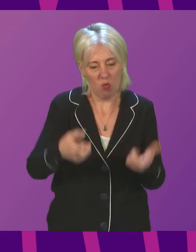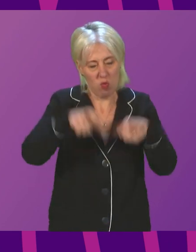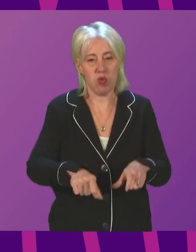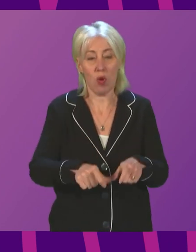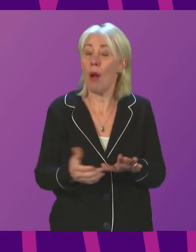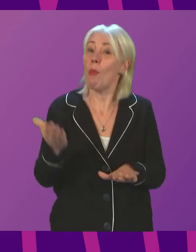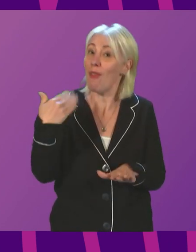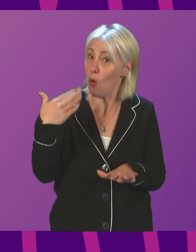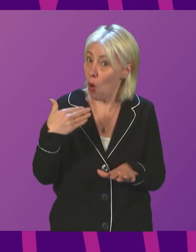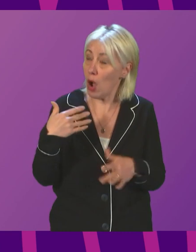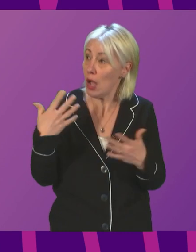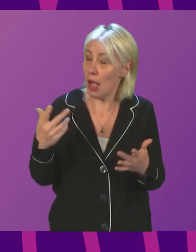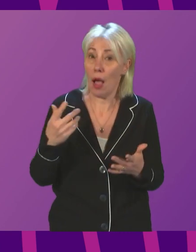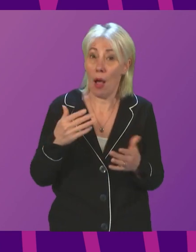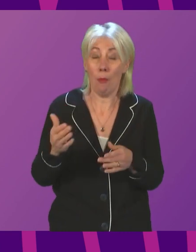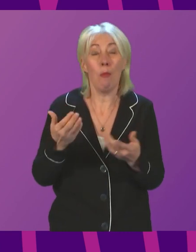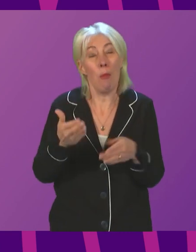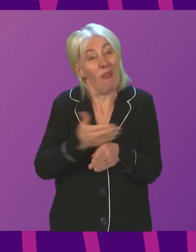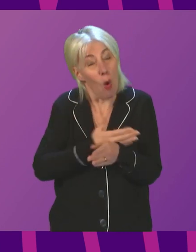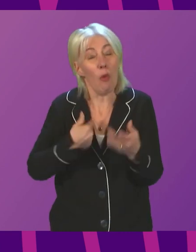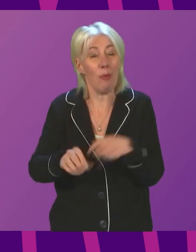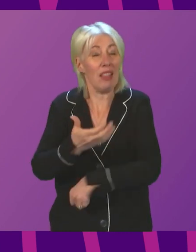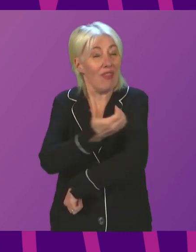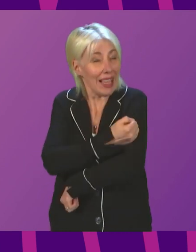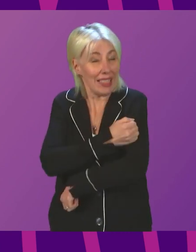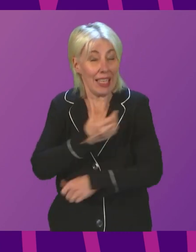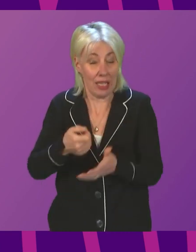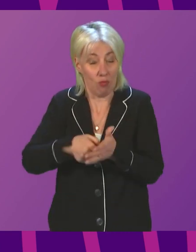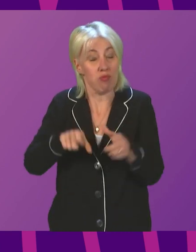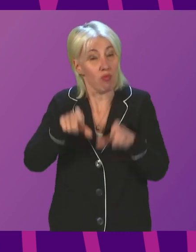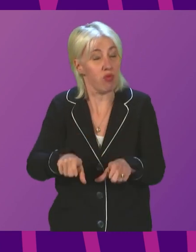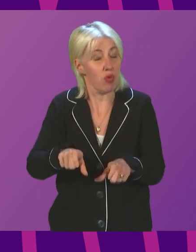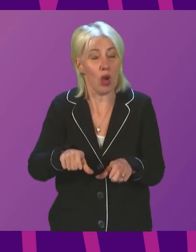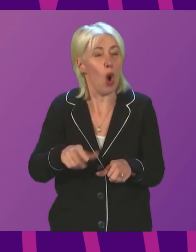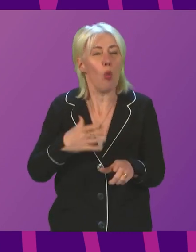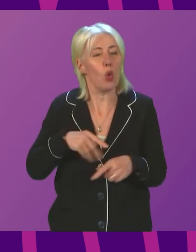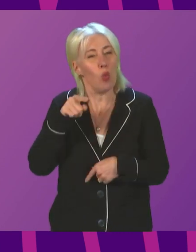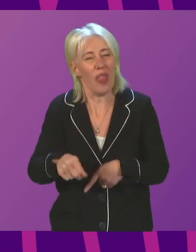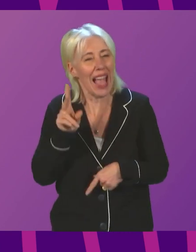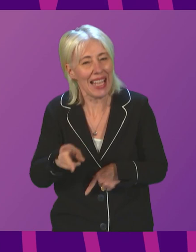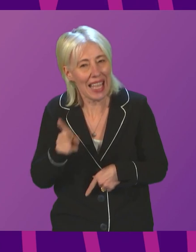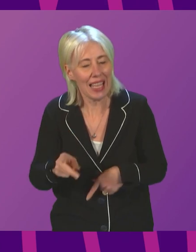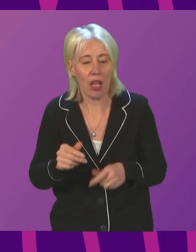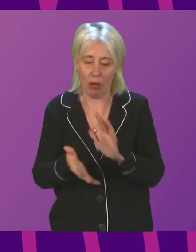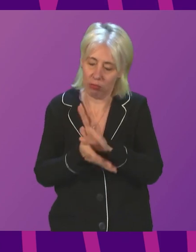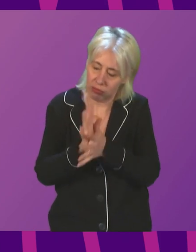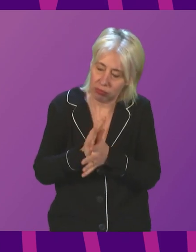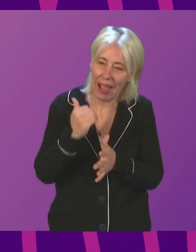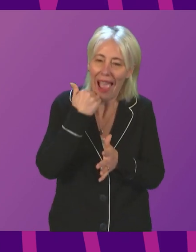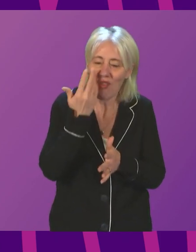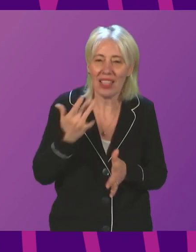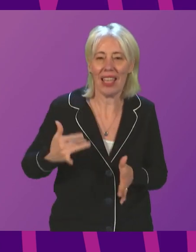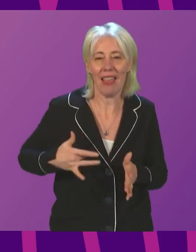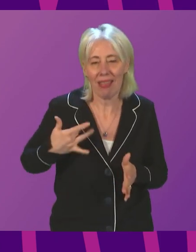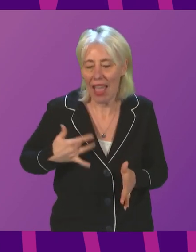before most of us were vaccinated. We do not want to repeat the sort of disruption to our daily lives, businesses